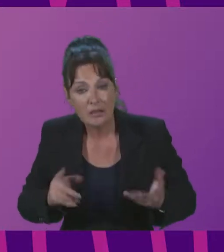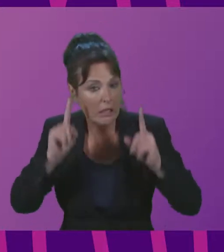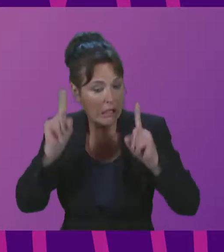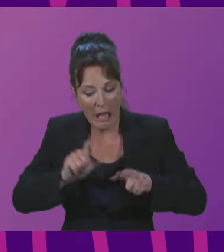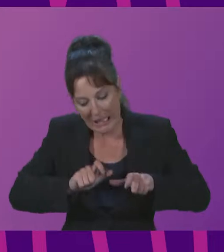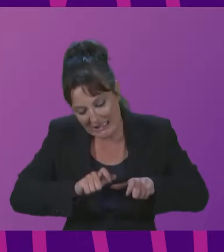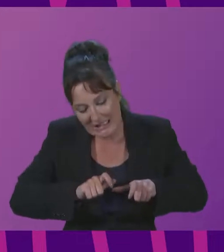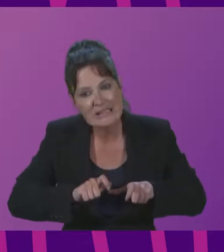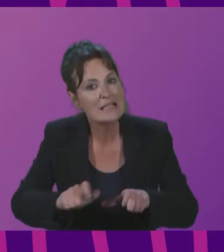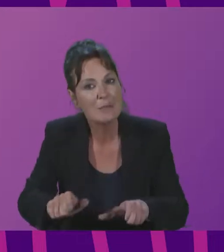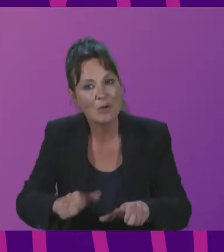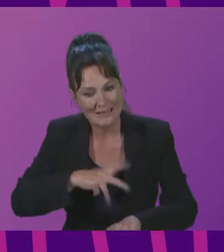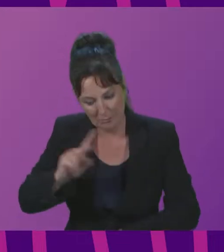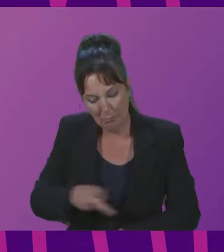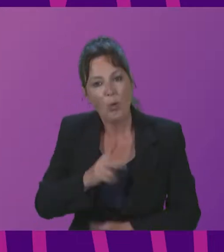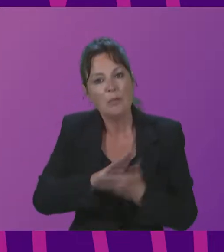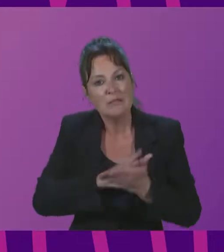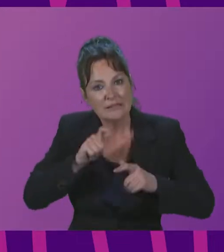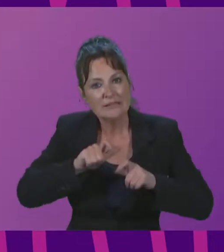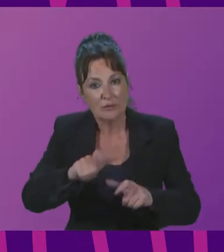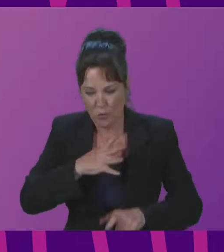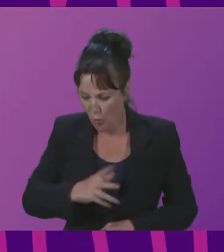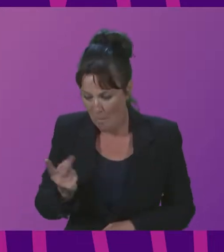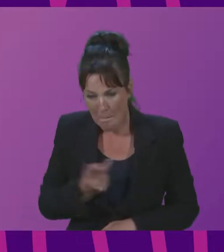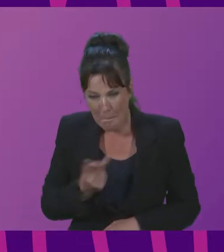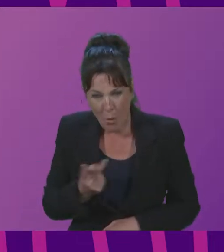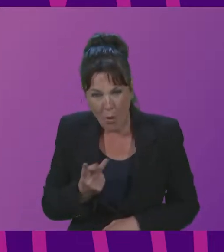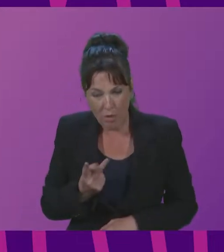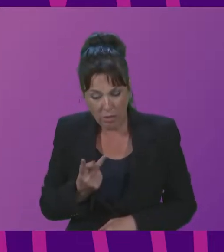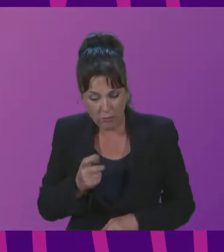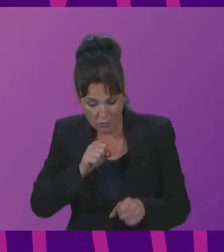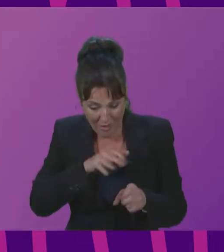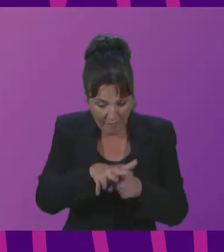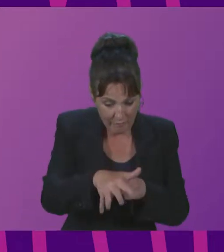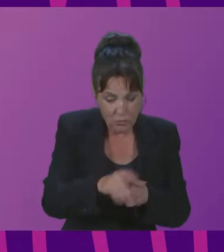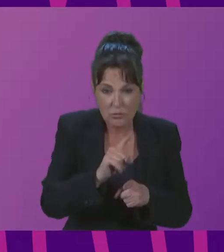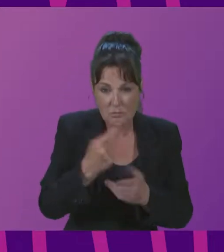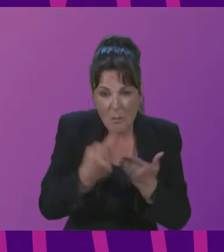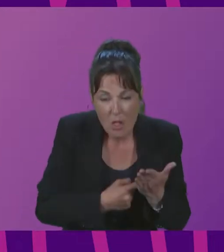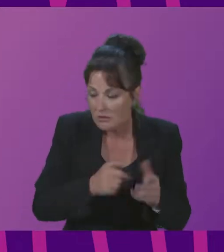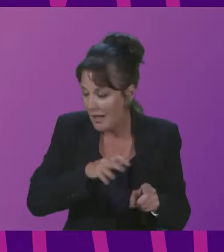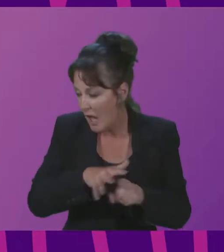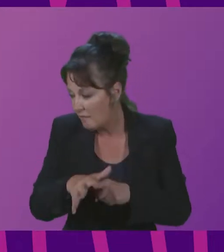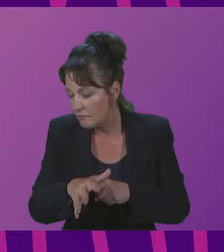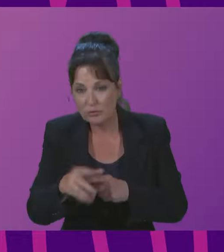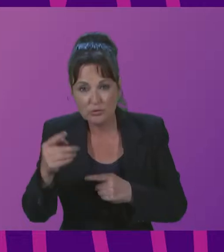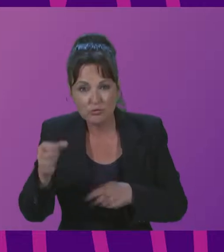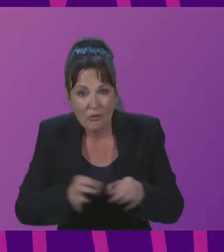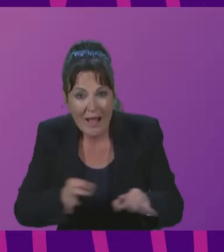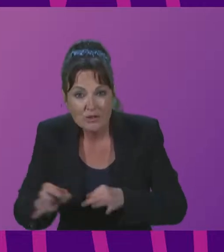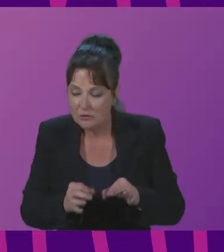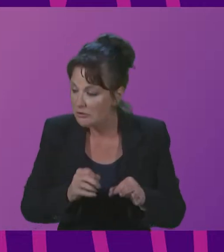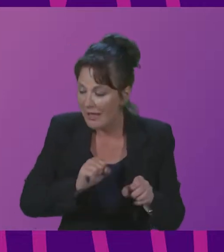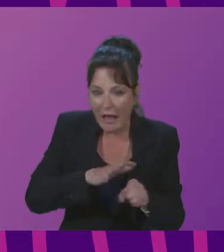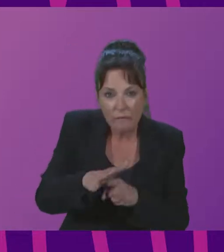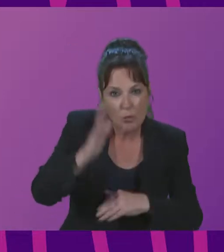supporting its member states in the design and adaptation of public policies, strategies and tools that harness the synergies between